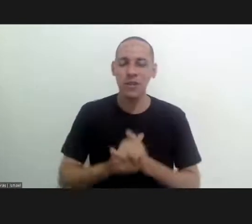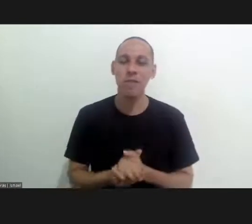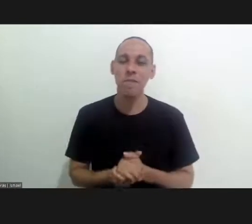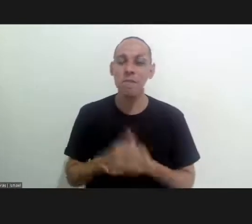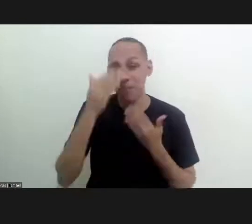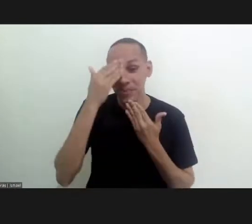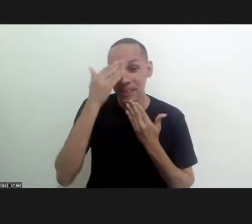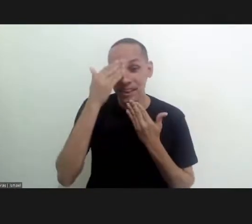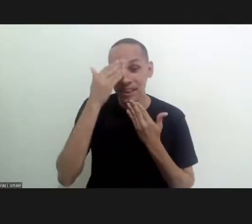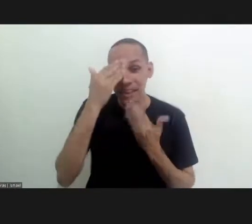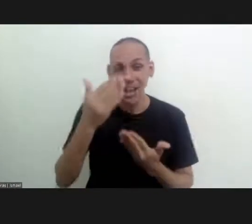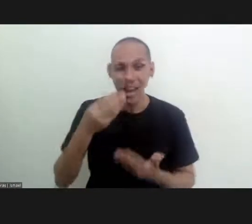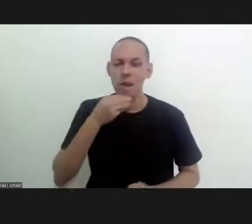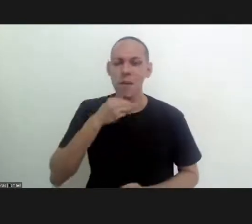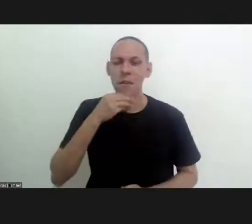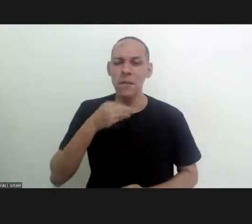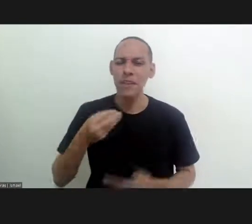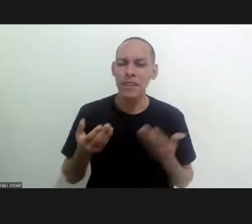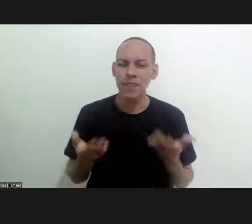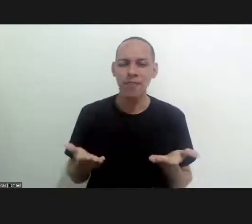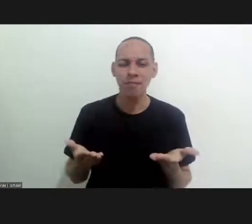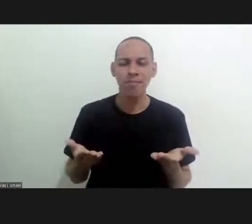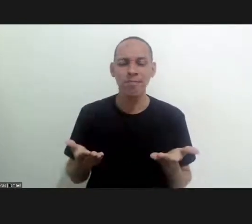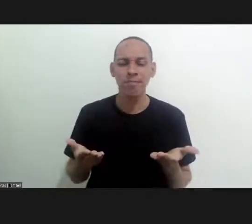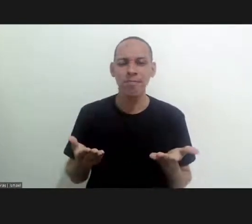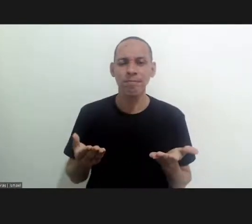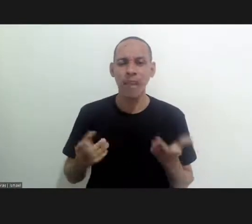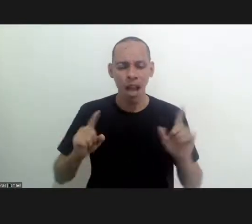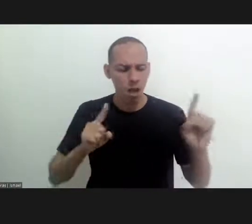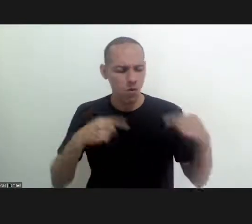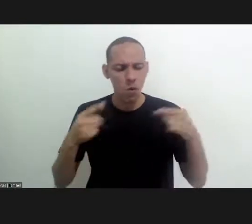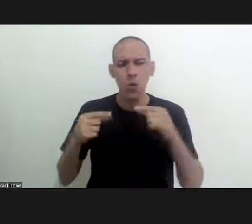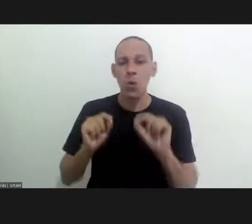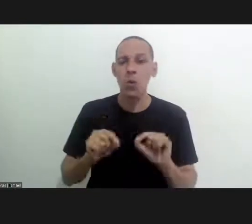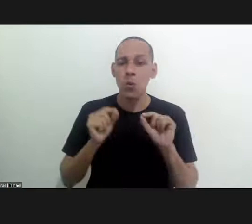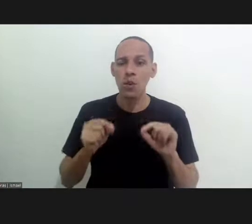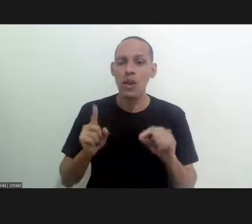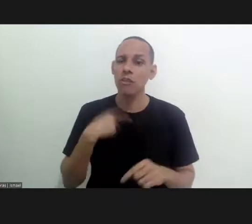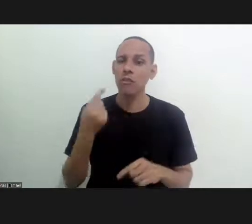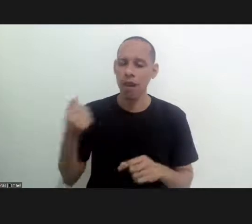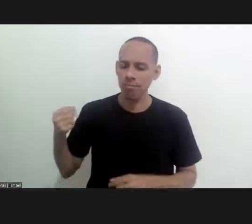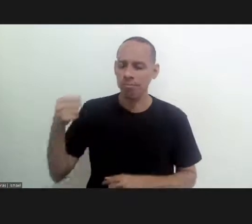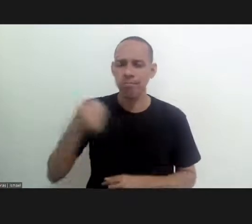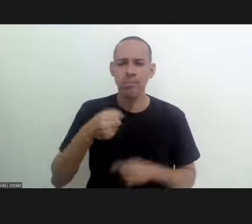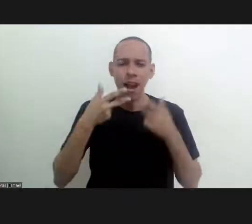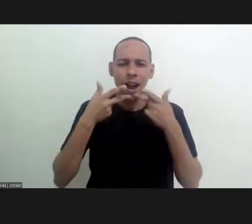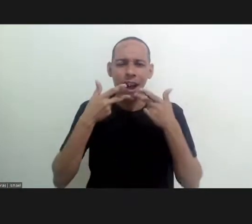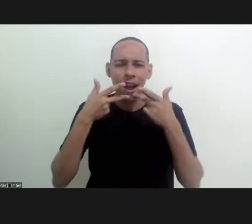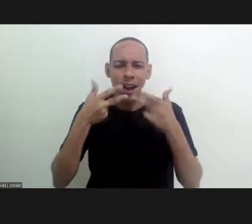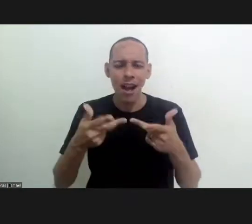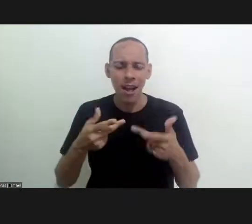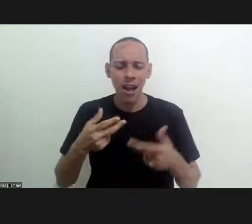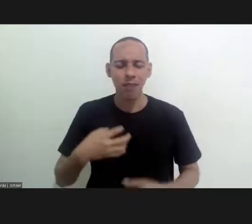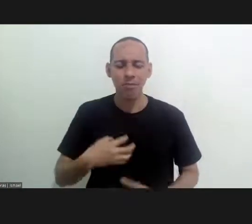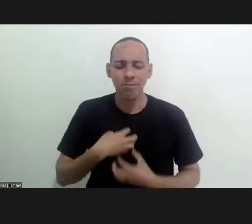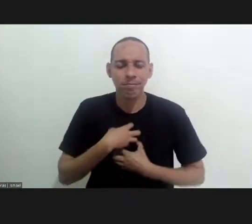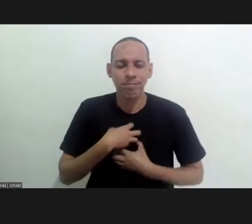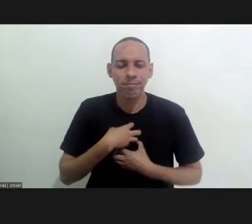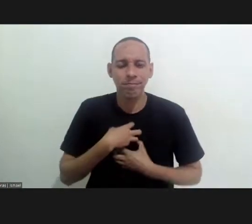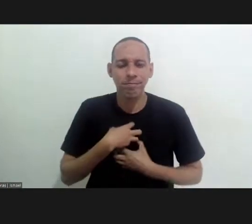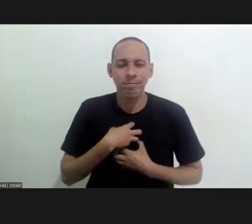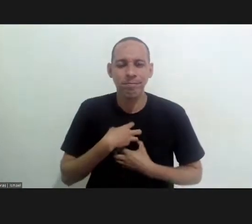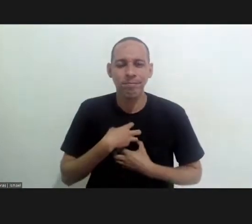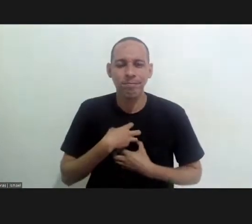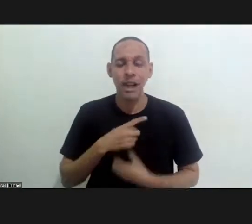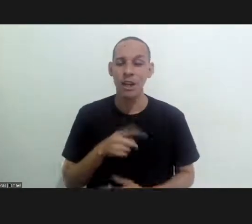thank you very much good morning everyone i'd like to thank you for the opportunity of those of us with a disease to be able to express